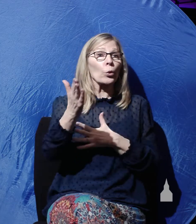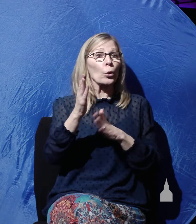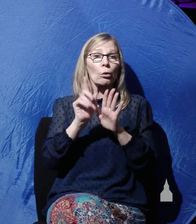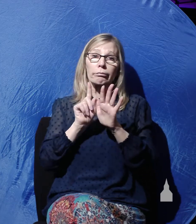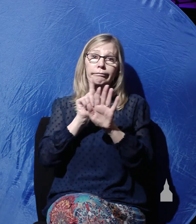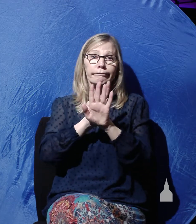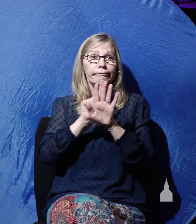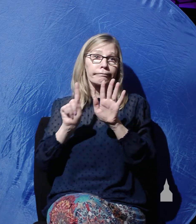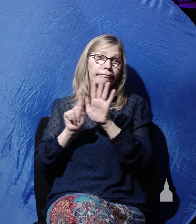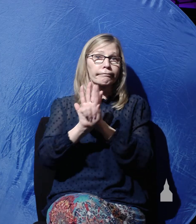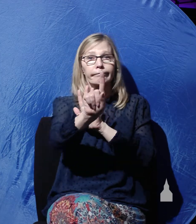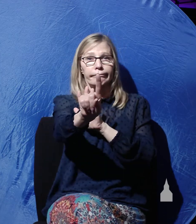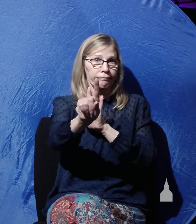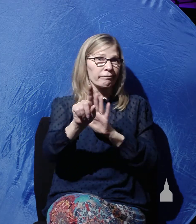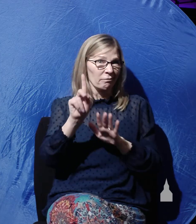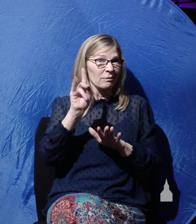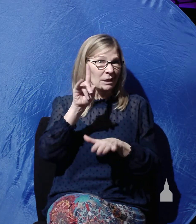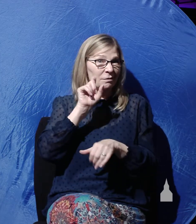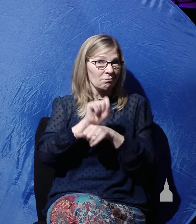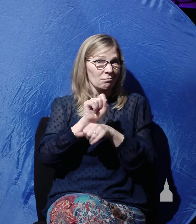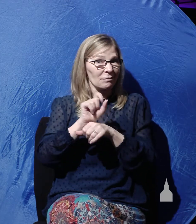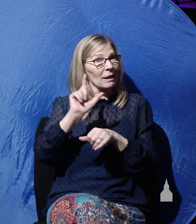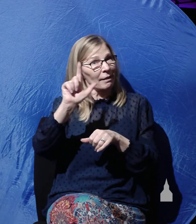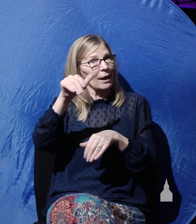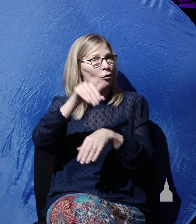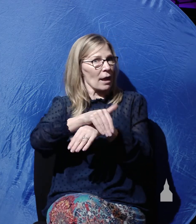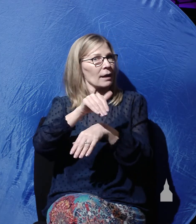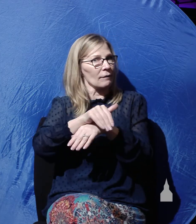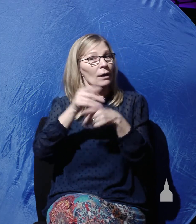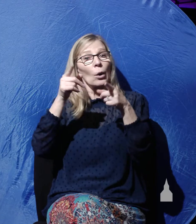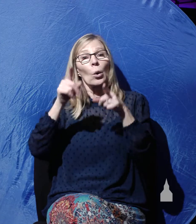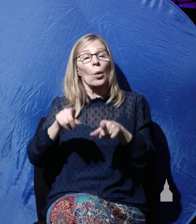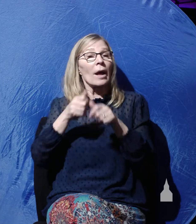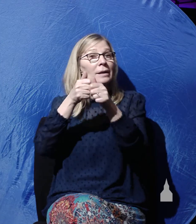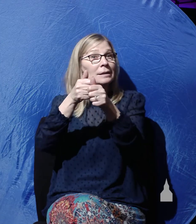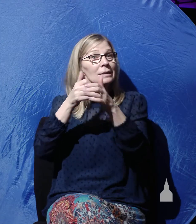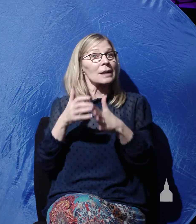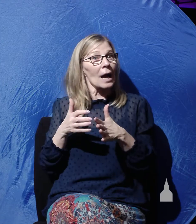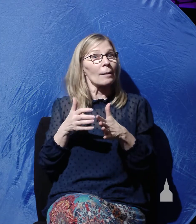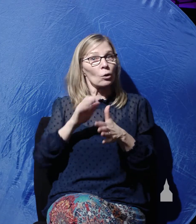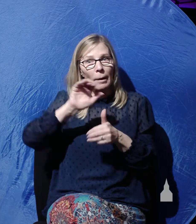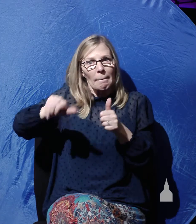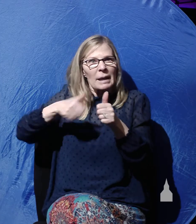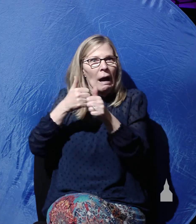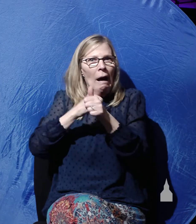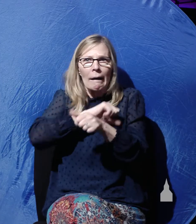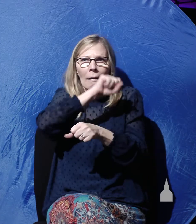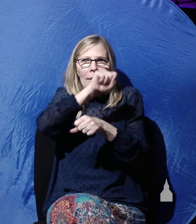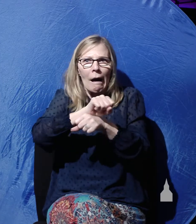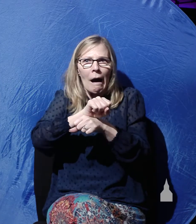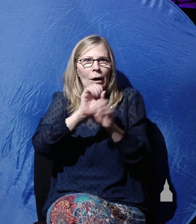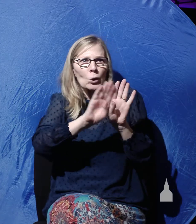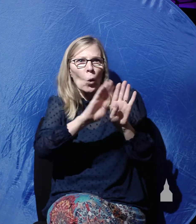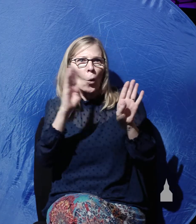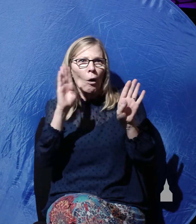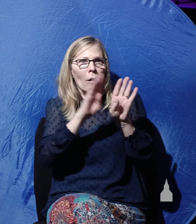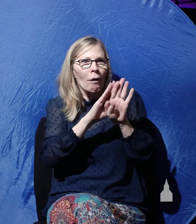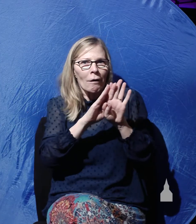which he did. He did later that evening, when the disciples were behind locked doors in the city of Jerusalem, in